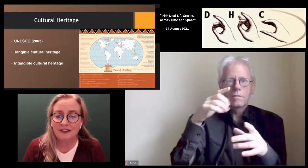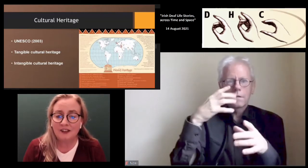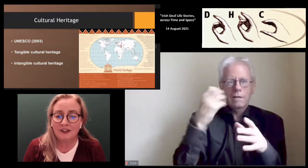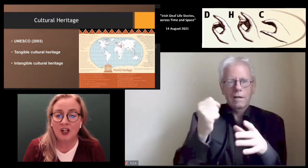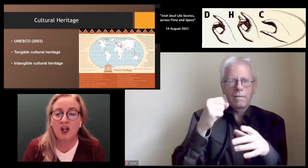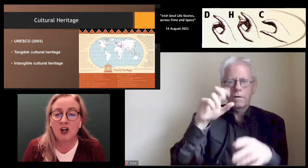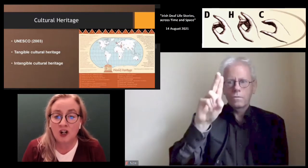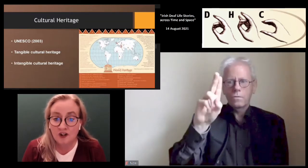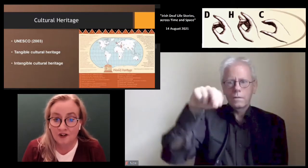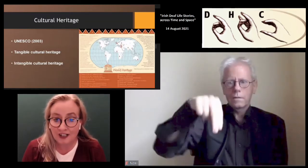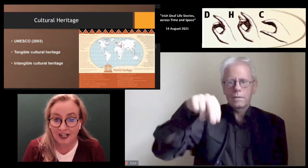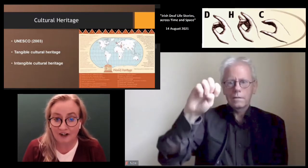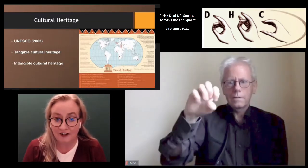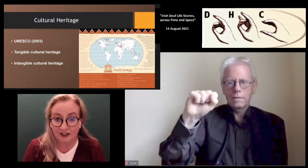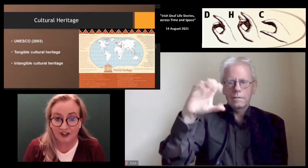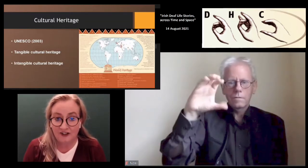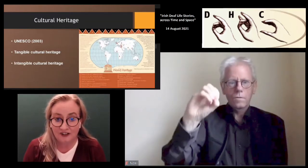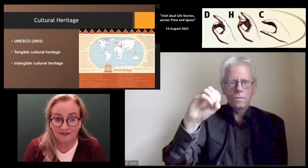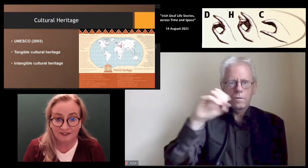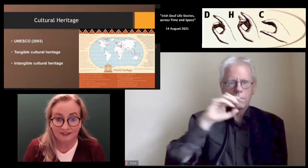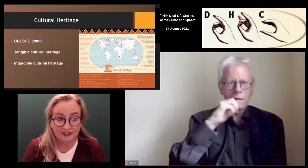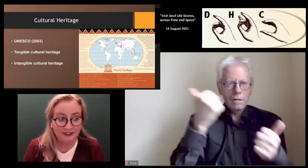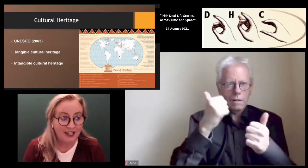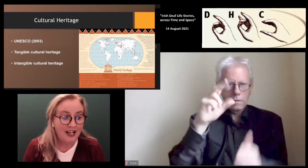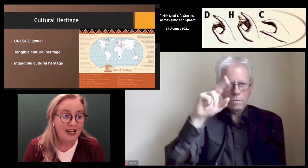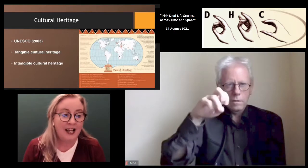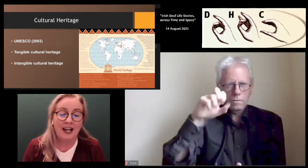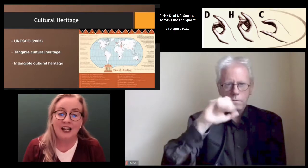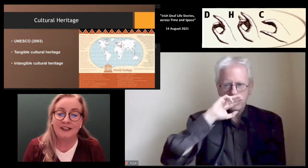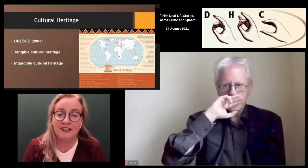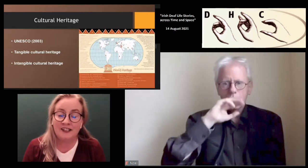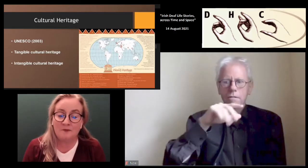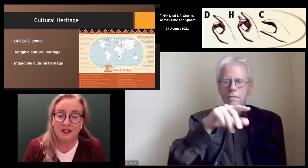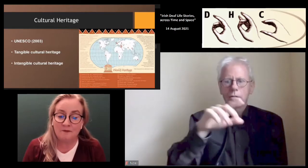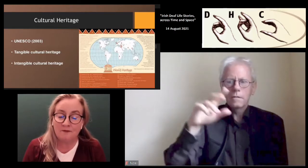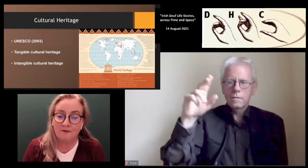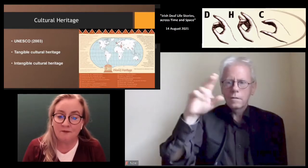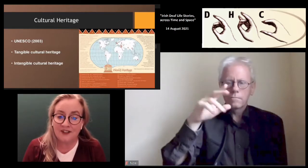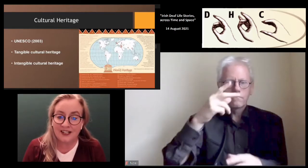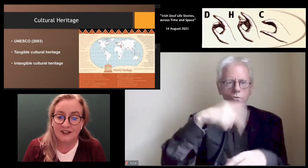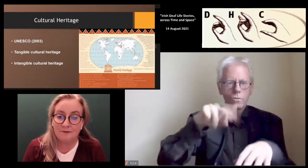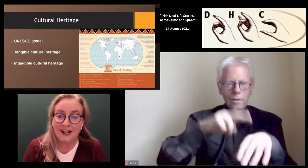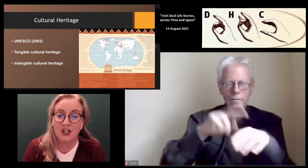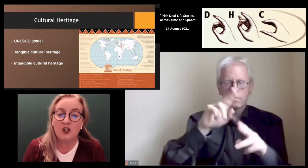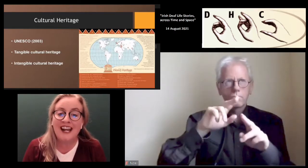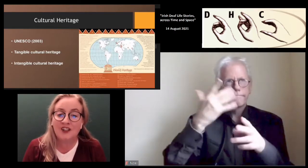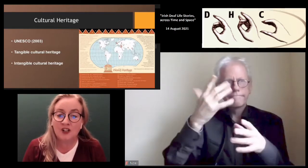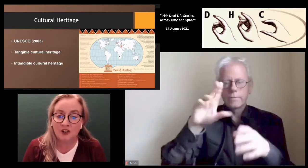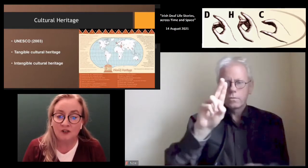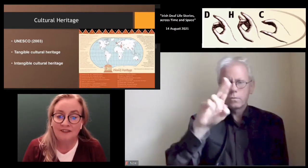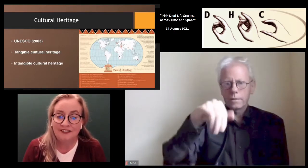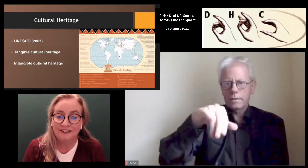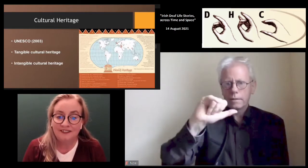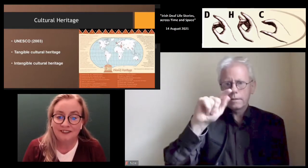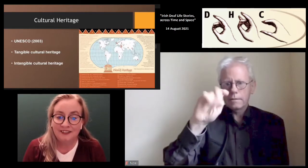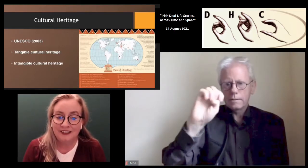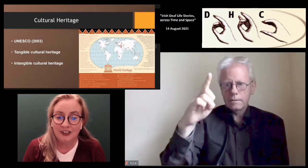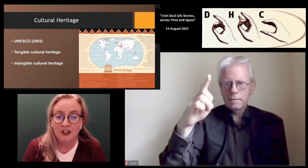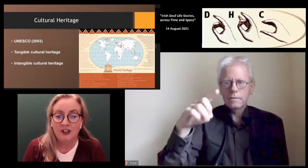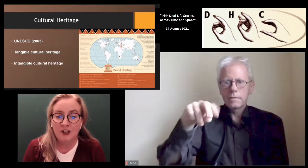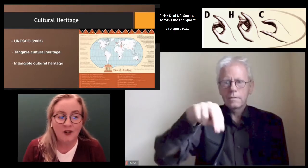at the cultural heritage, this has been presented by UNESCO,